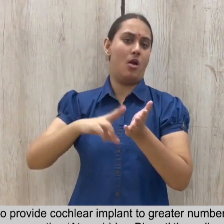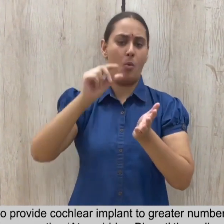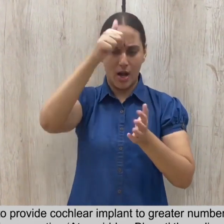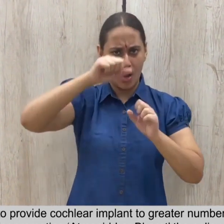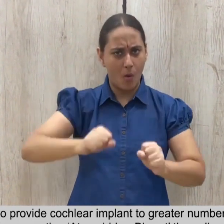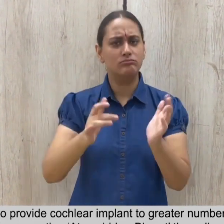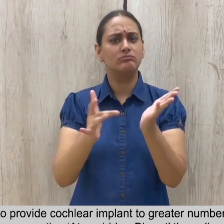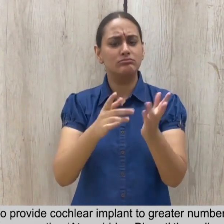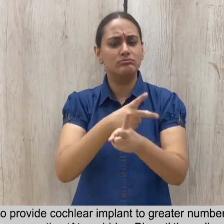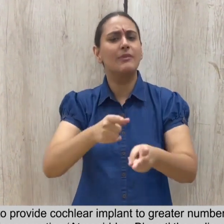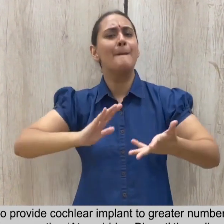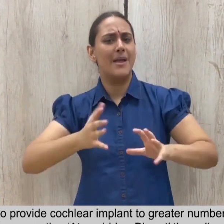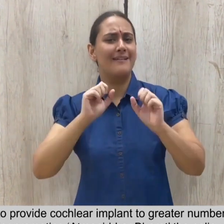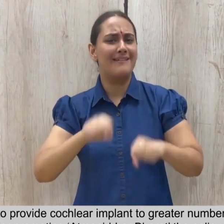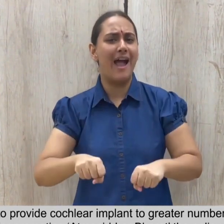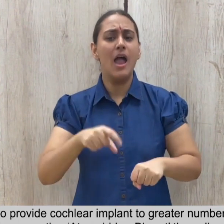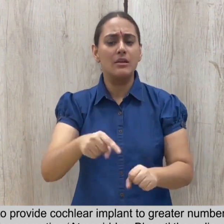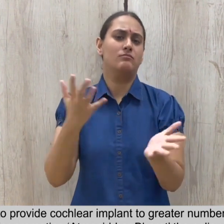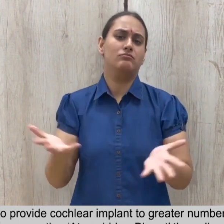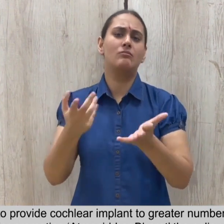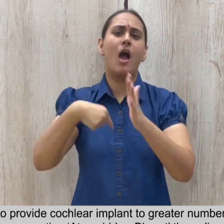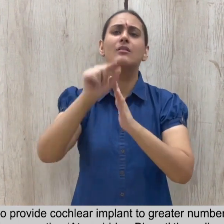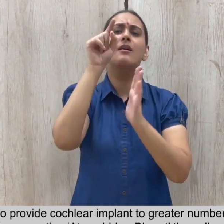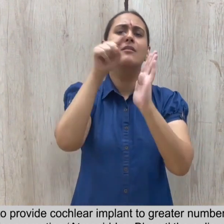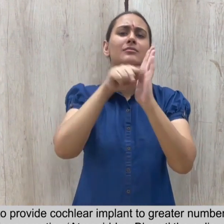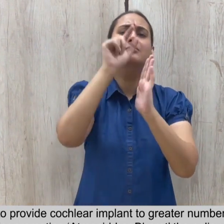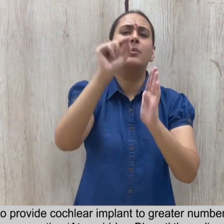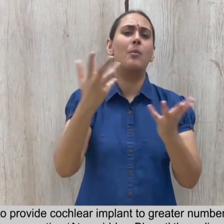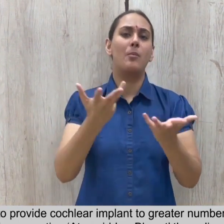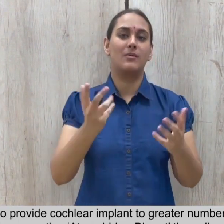.3.2 For promoting Atmanirvabh Bharat, the policy suggests that